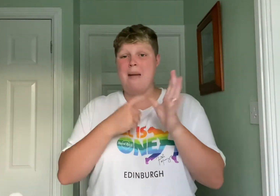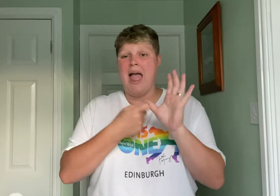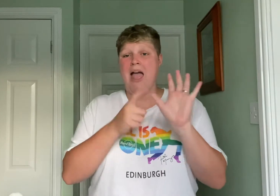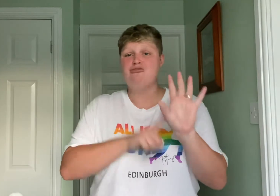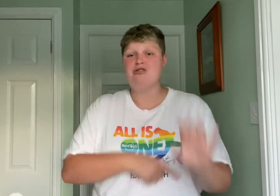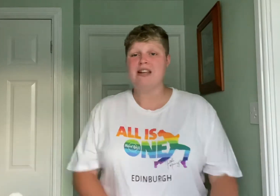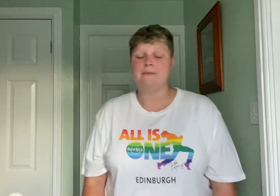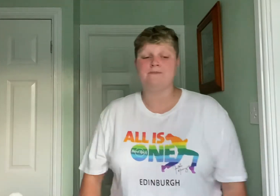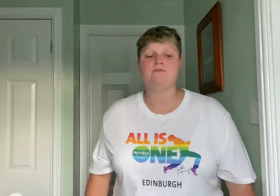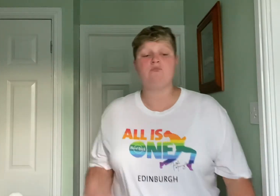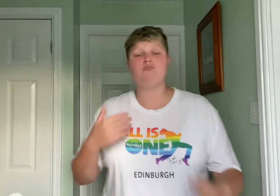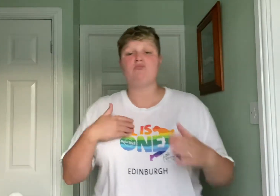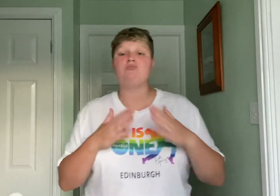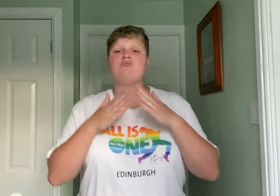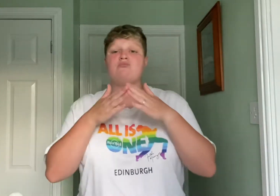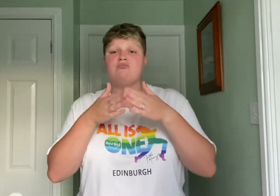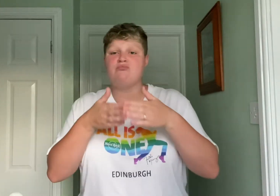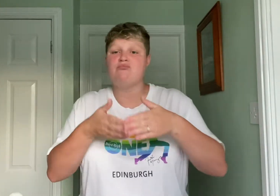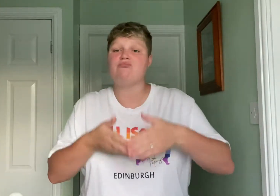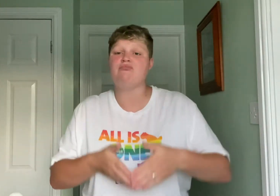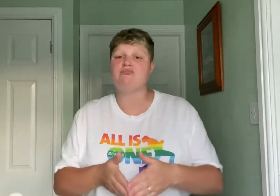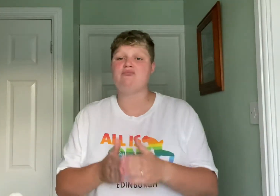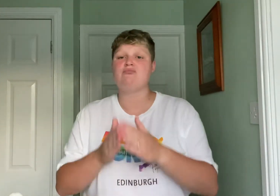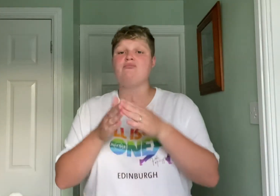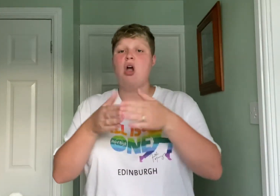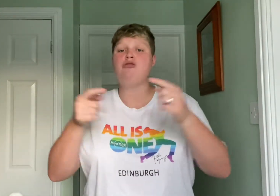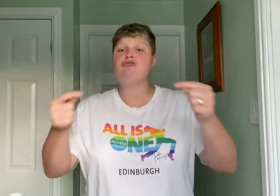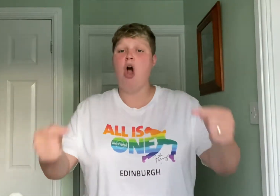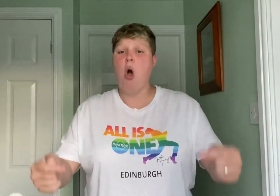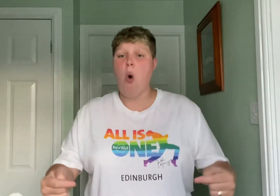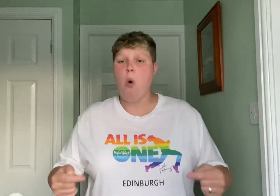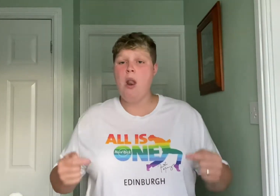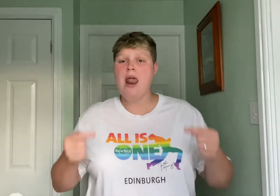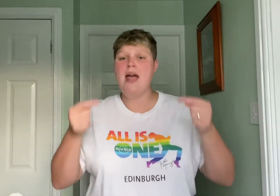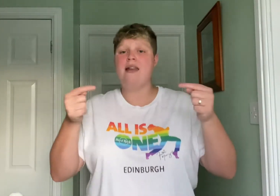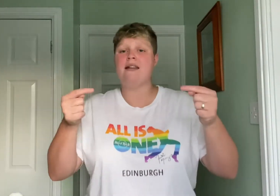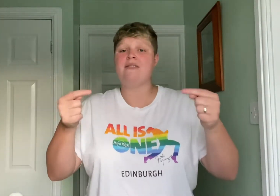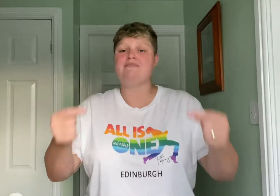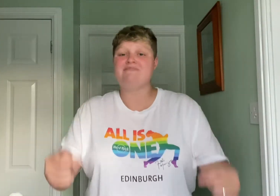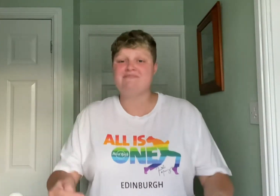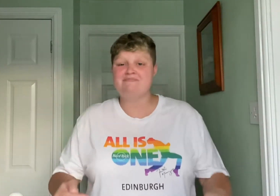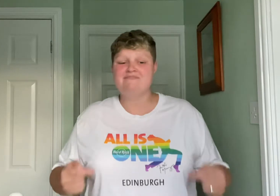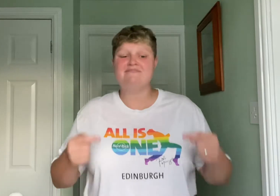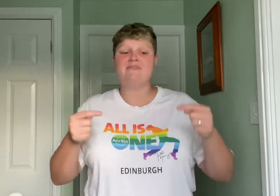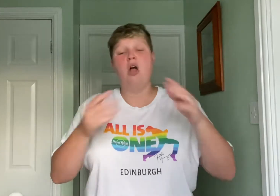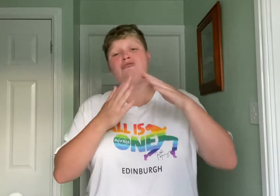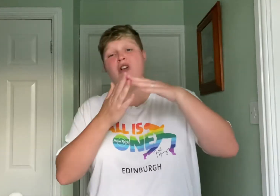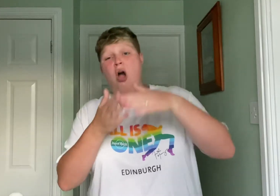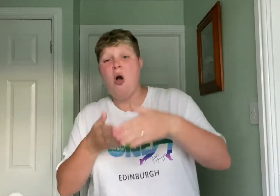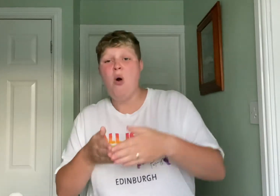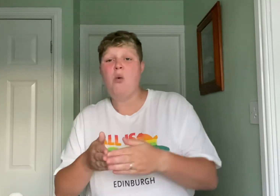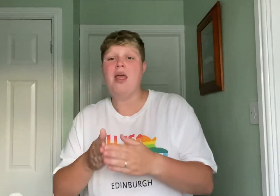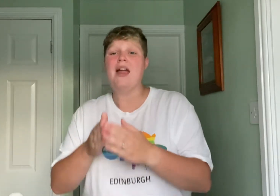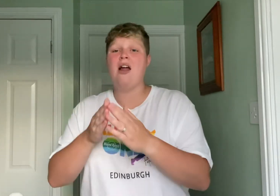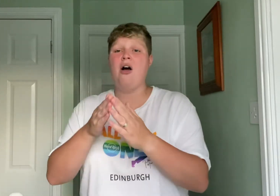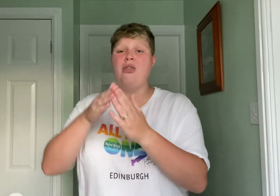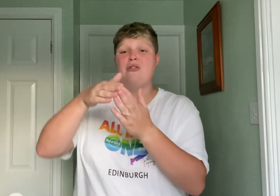and we're rolling, ooh, rolling, ooh, rolling on the